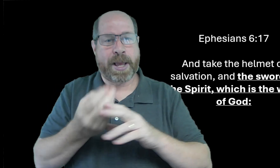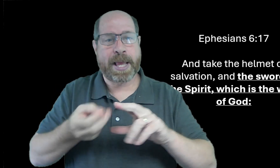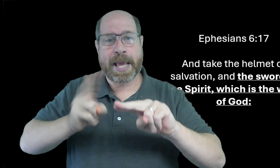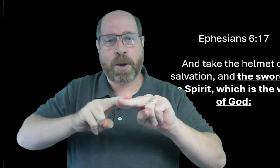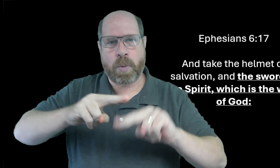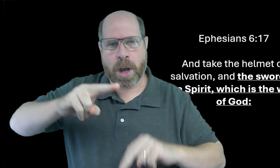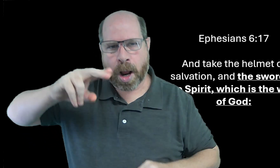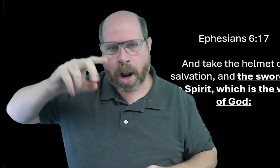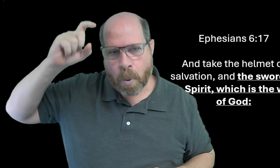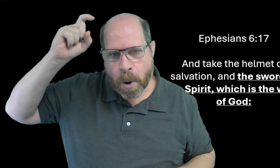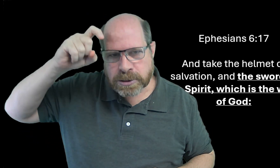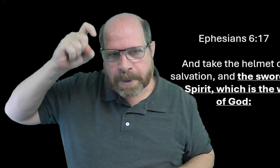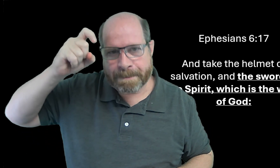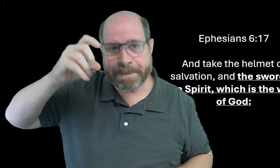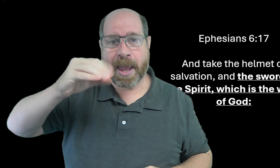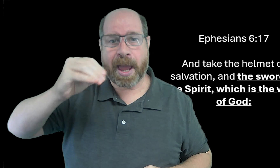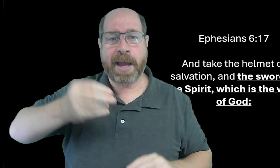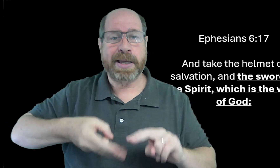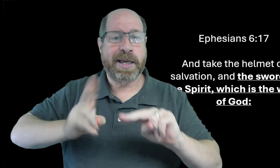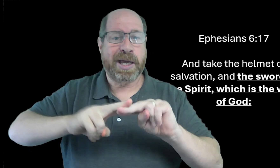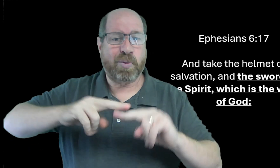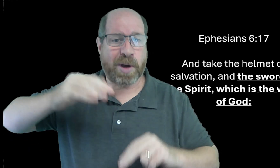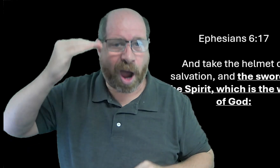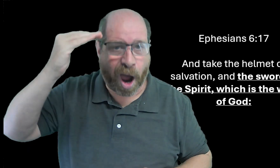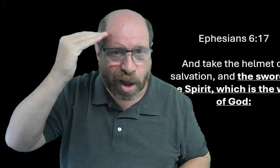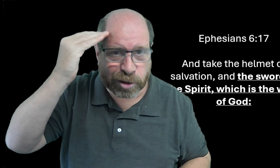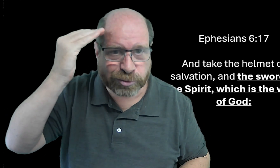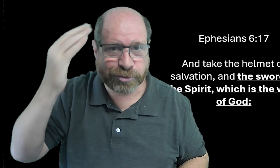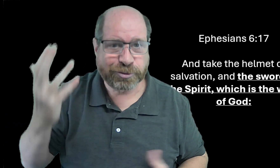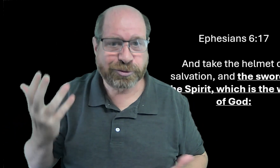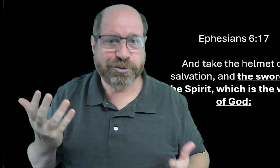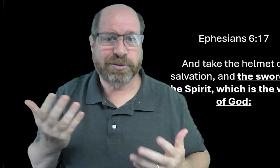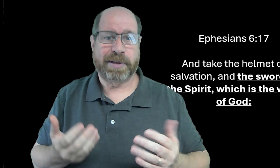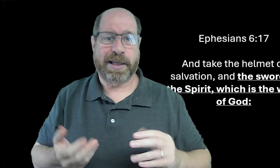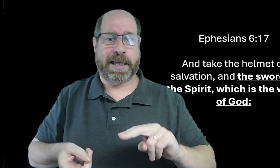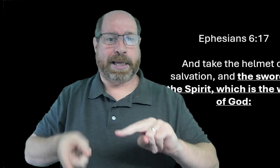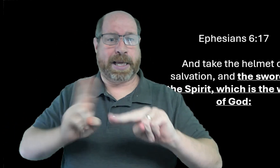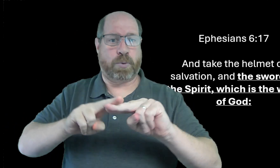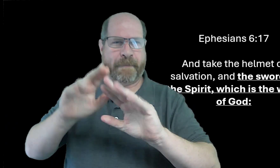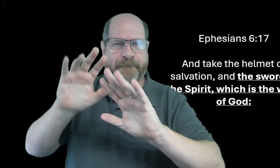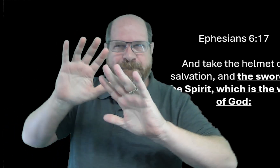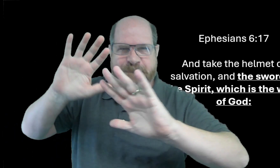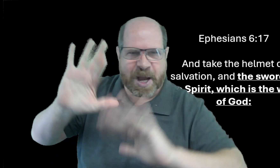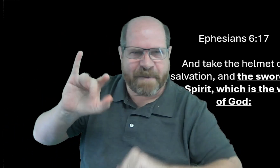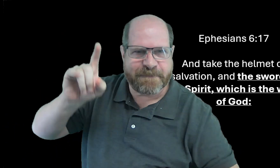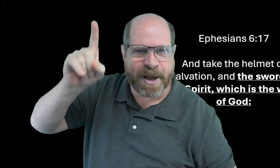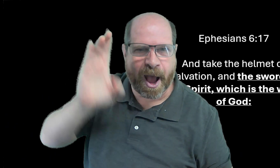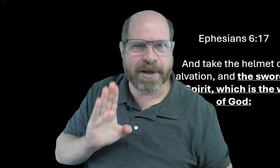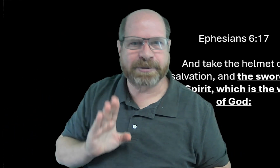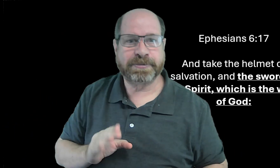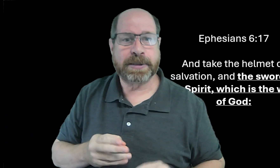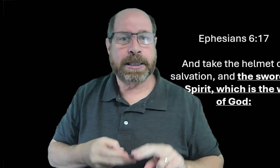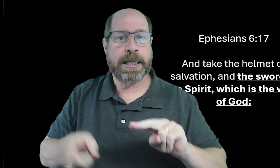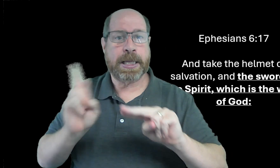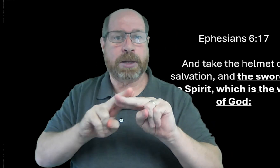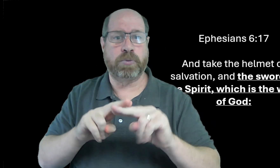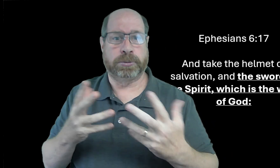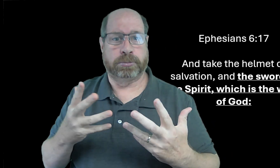growing and increasing in your wisdom and increasing in knowledge and increase in the fear of